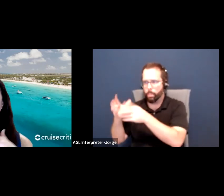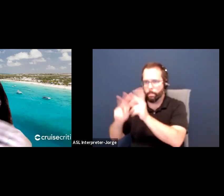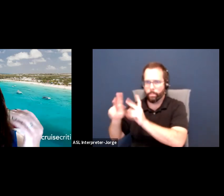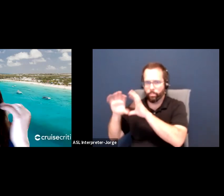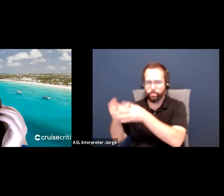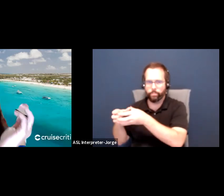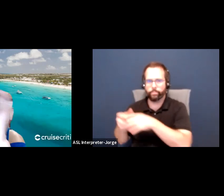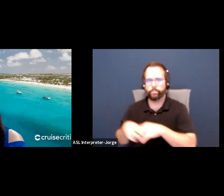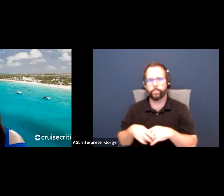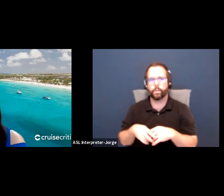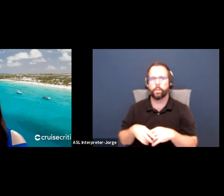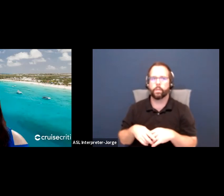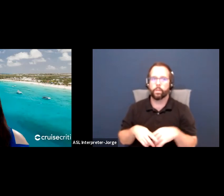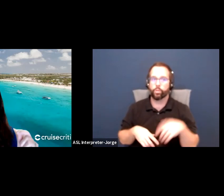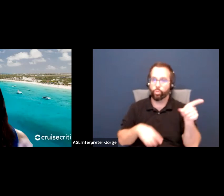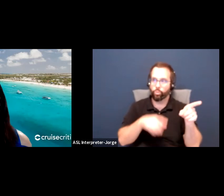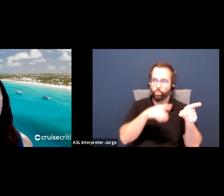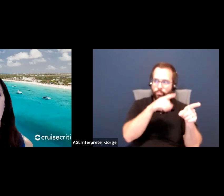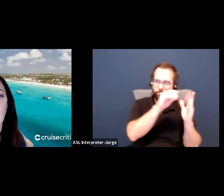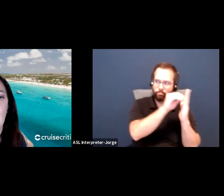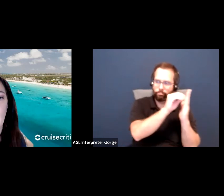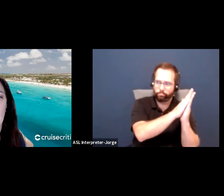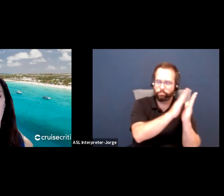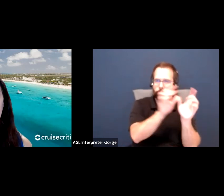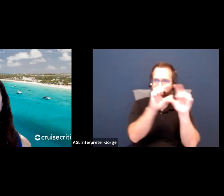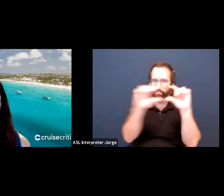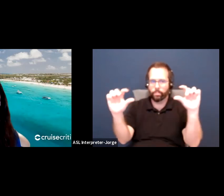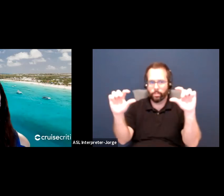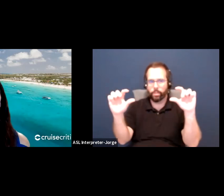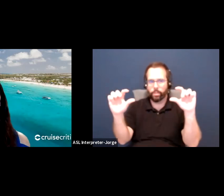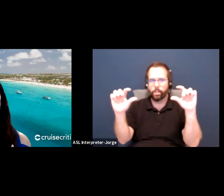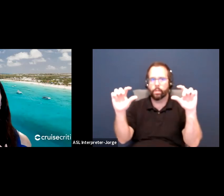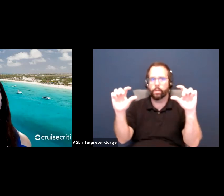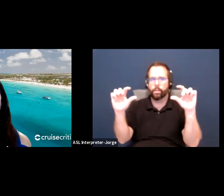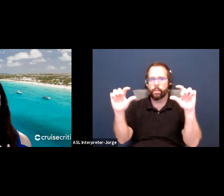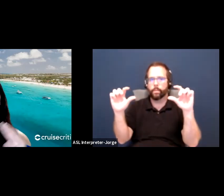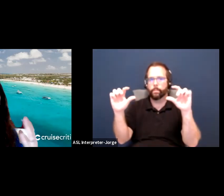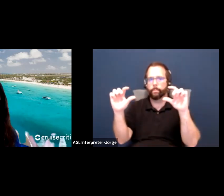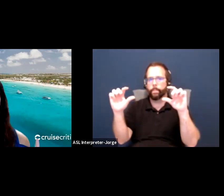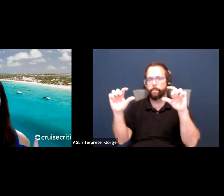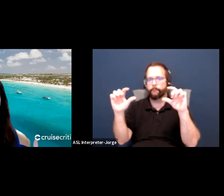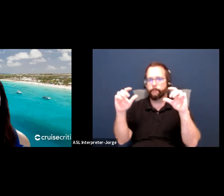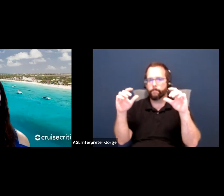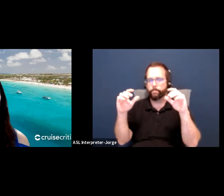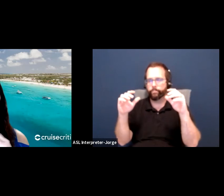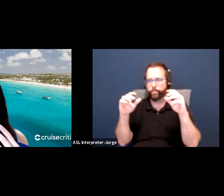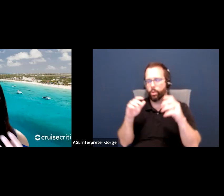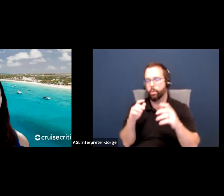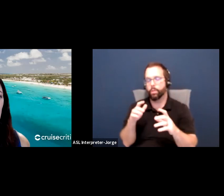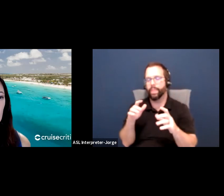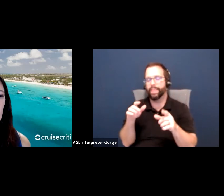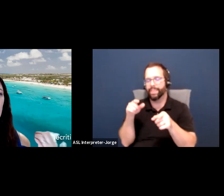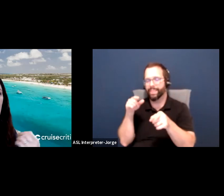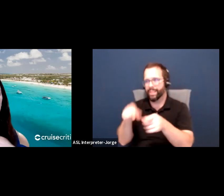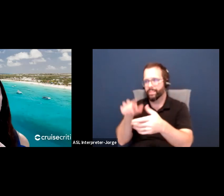party to do that is, and you fill it in. The other line items are, and this is after you create the strategic plan,